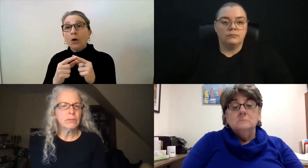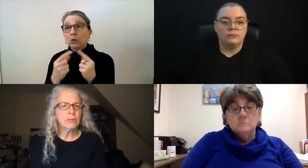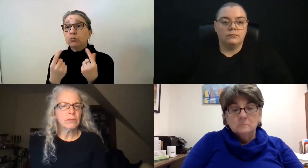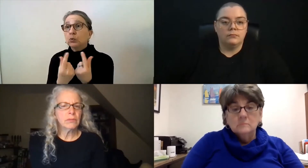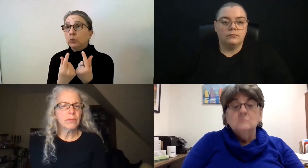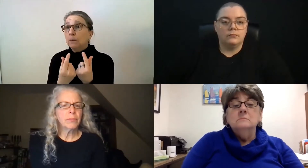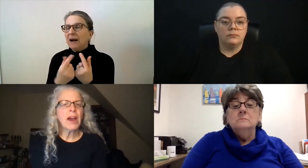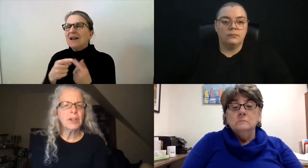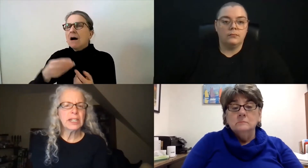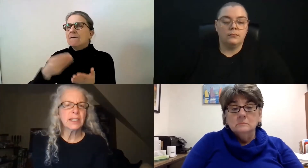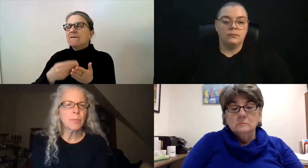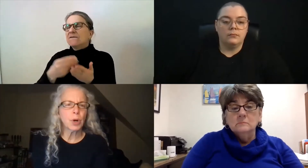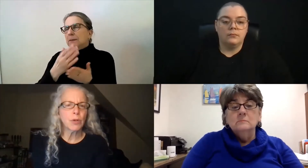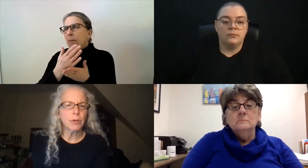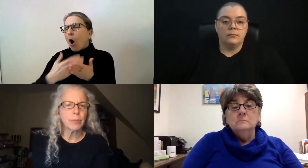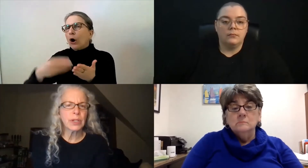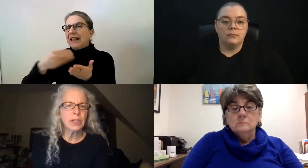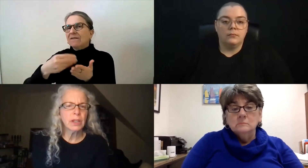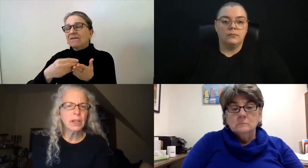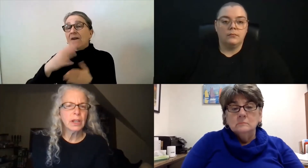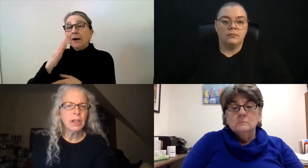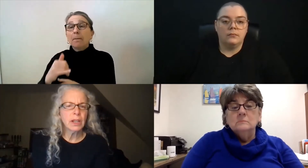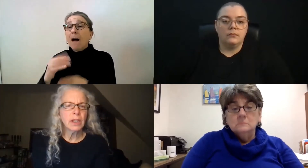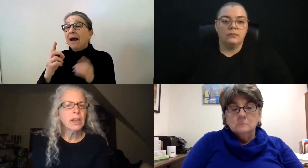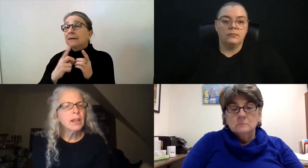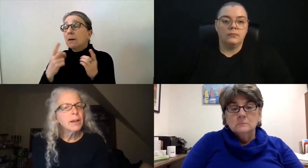Also, parenting support groups.